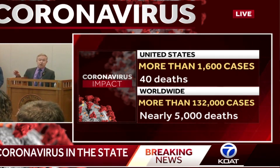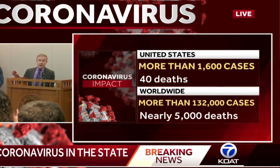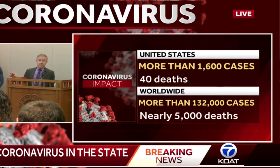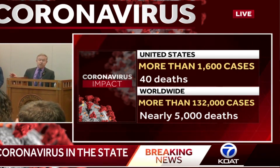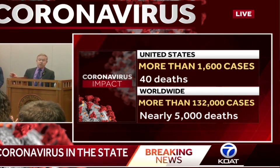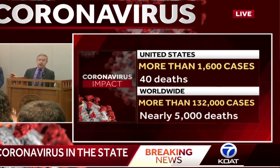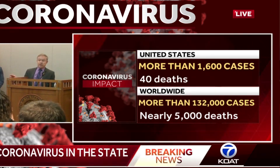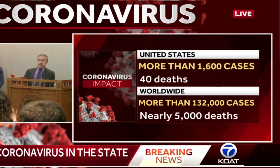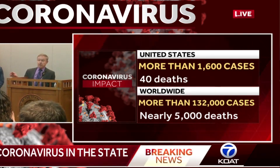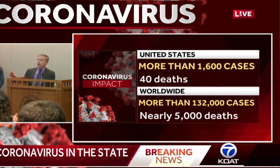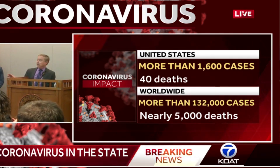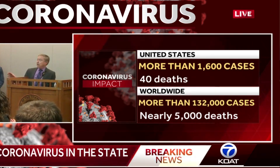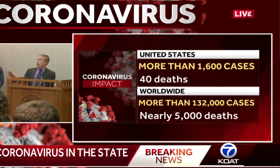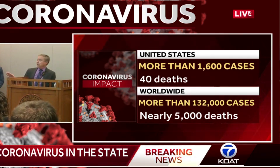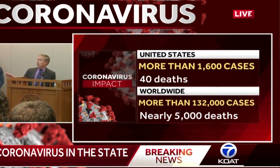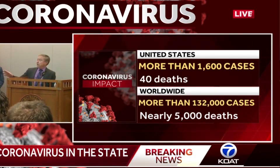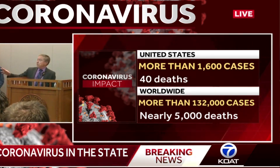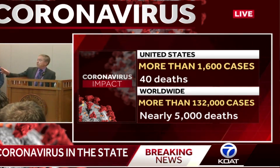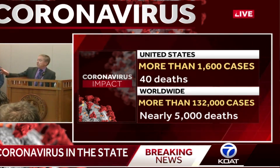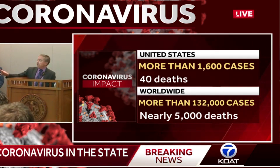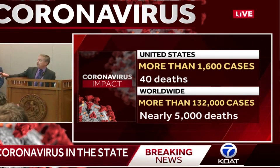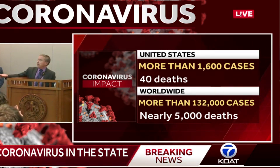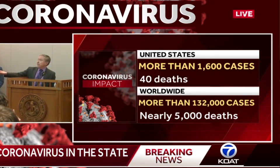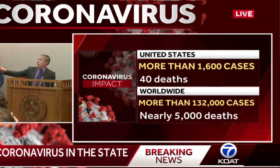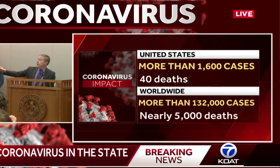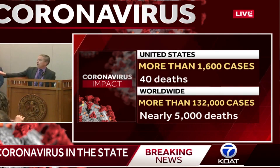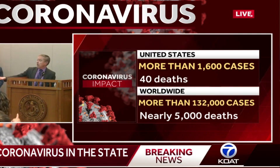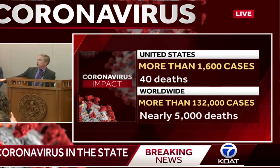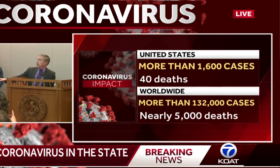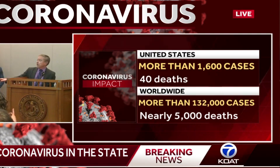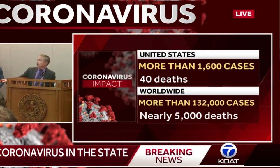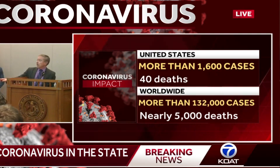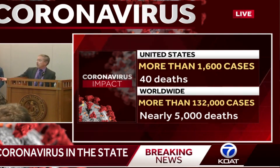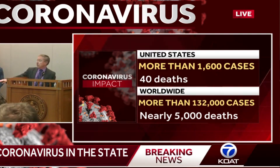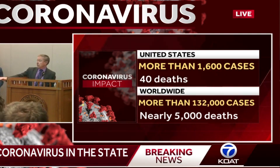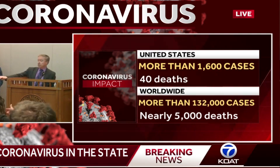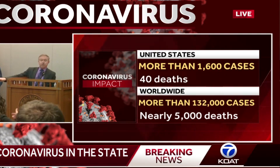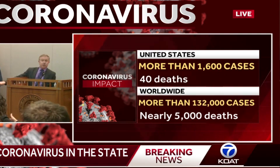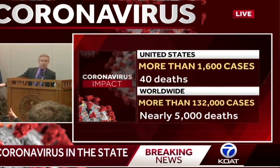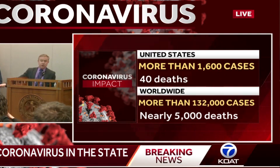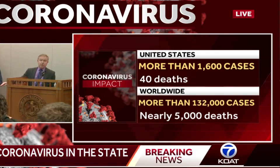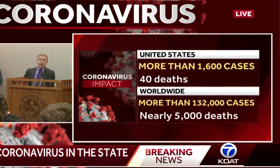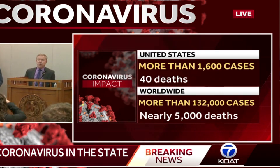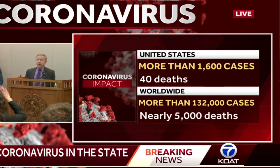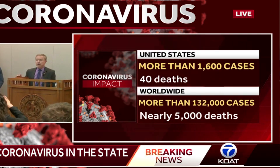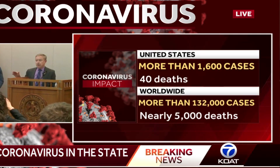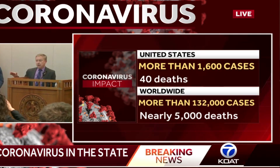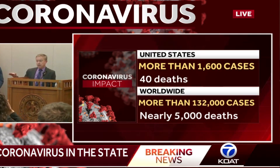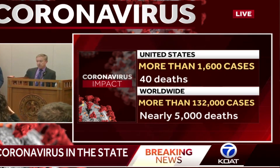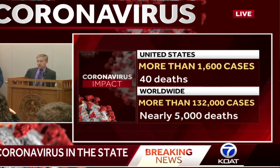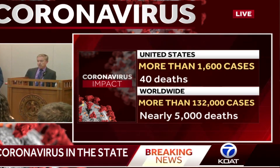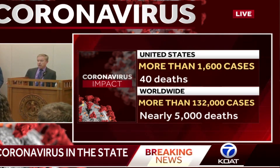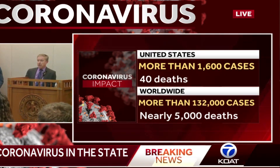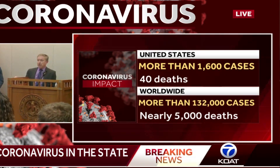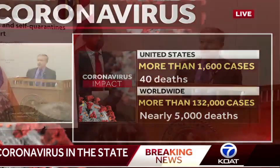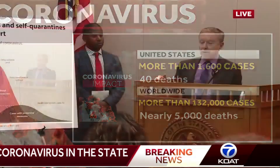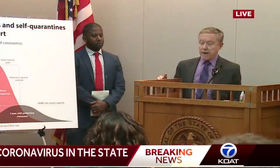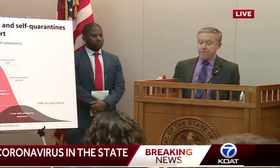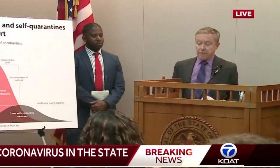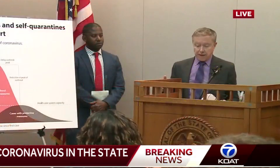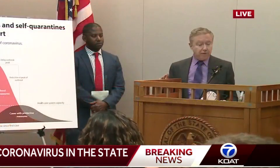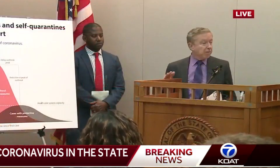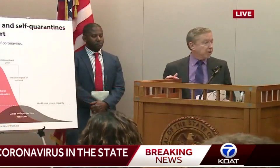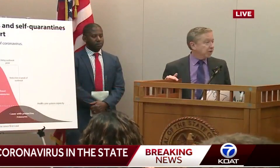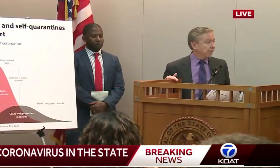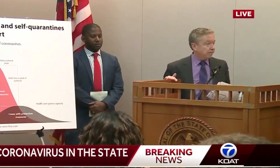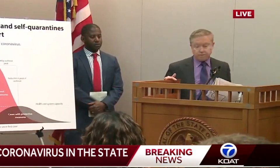will enable New Mexico, hopefully, to move from this very large curve to the one you see, much smaller on